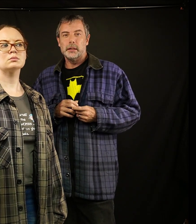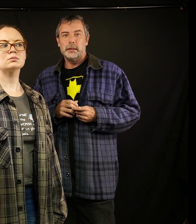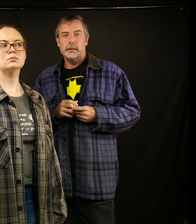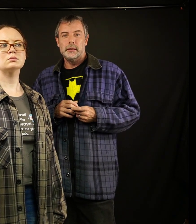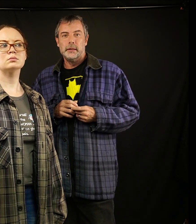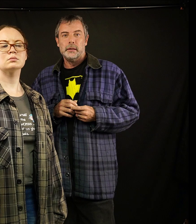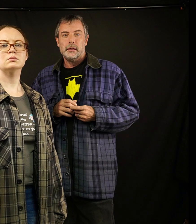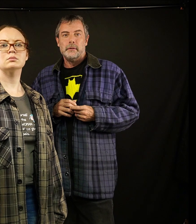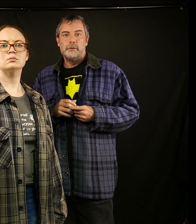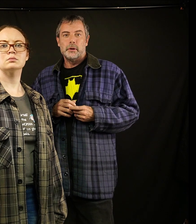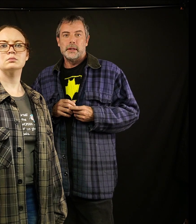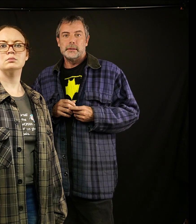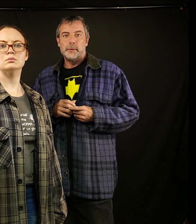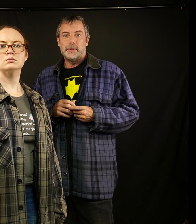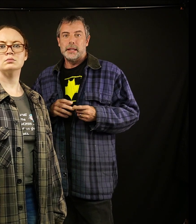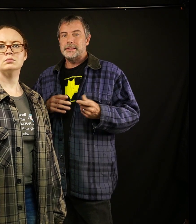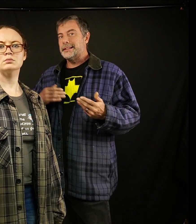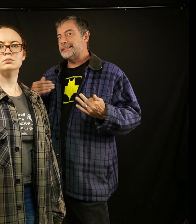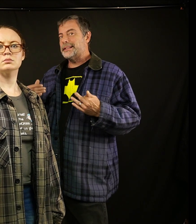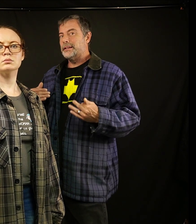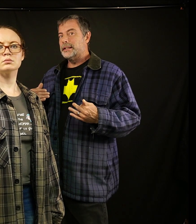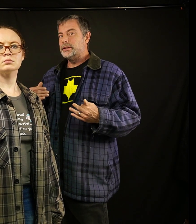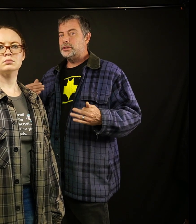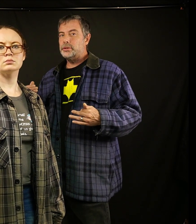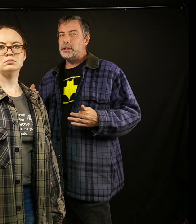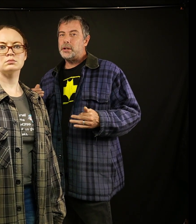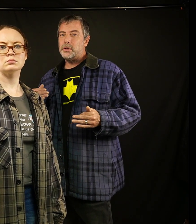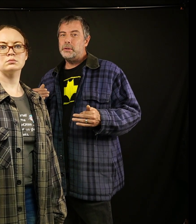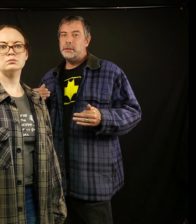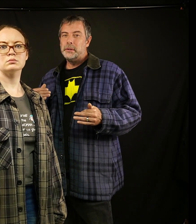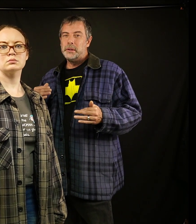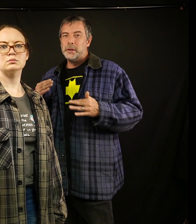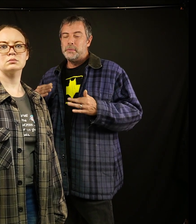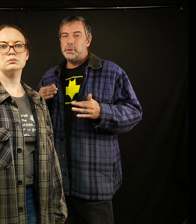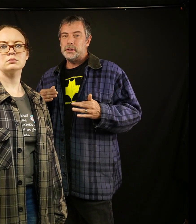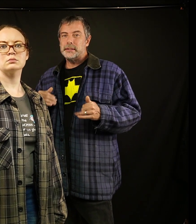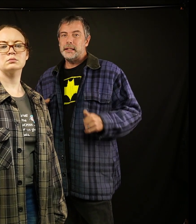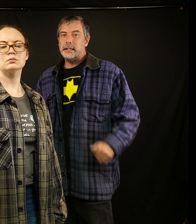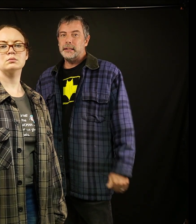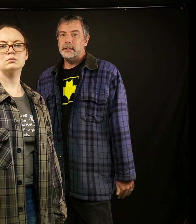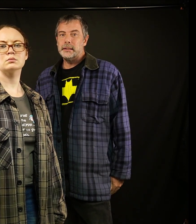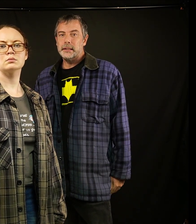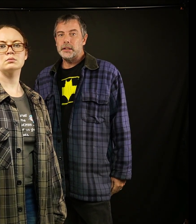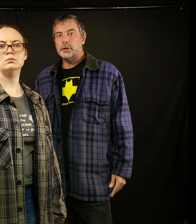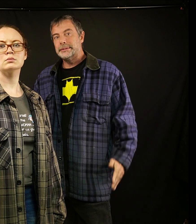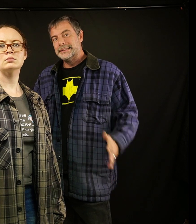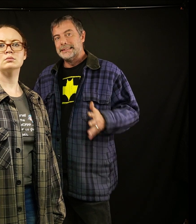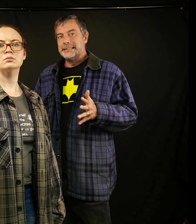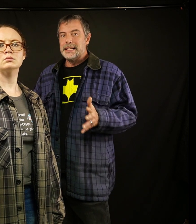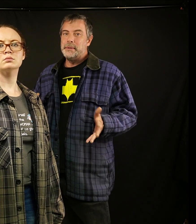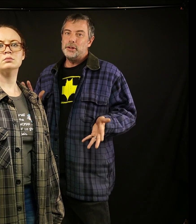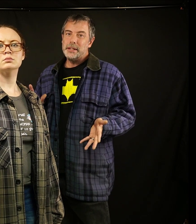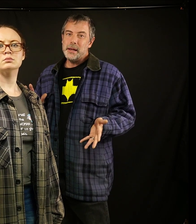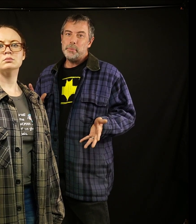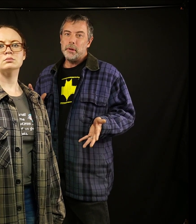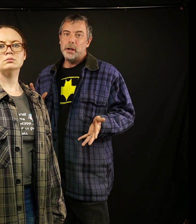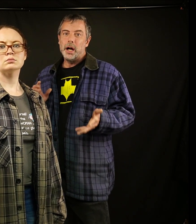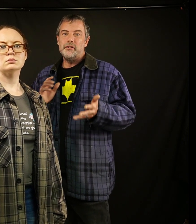good for these type of things not necessarily studio per se you know I mean you can pull it off